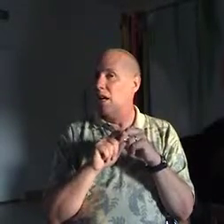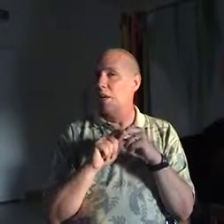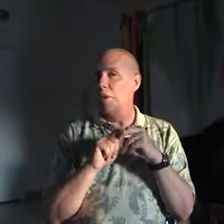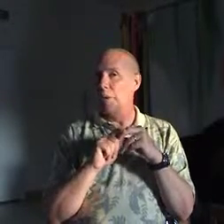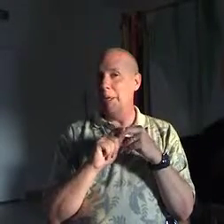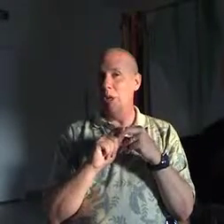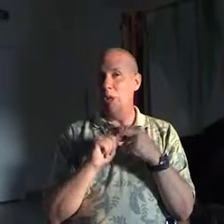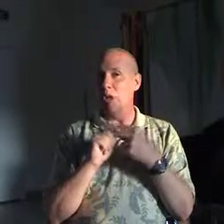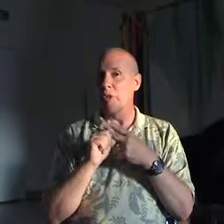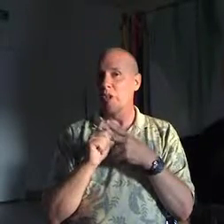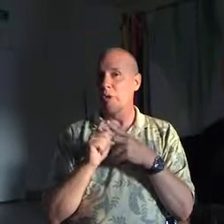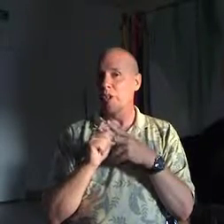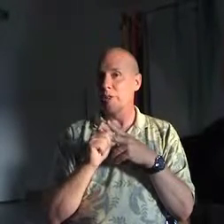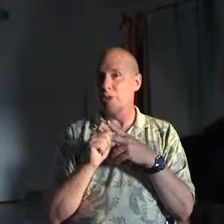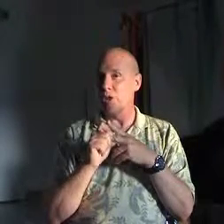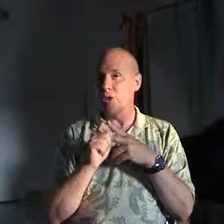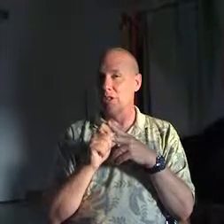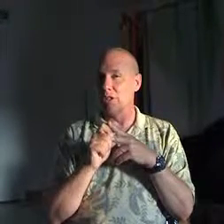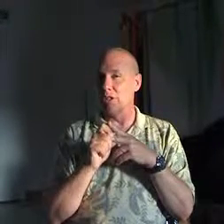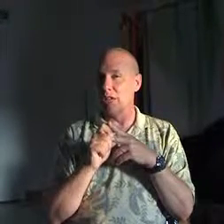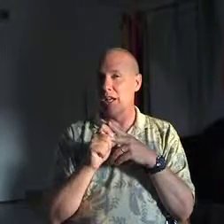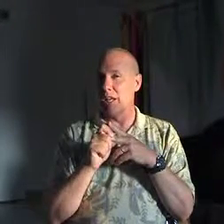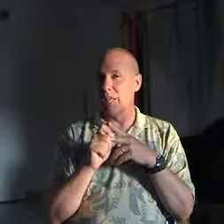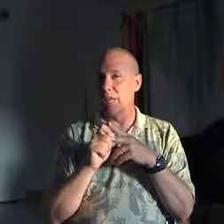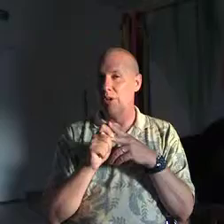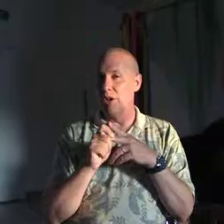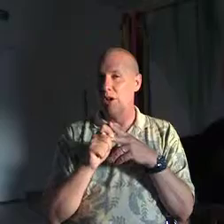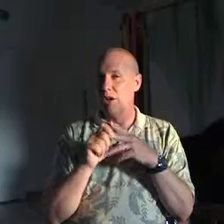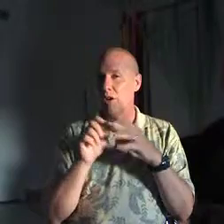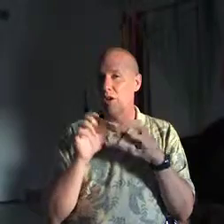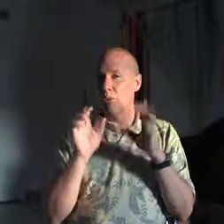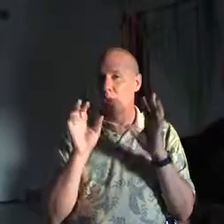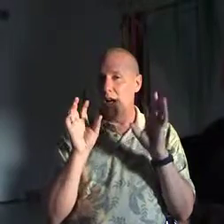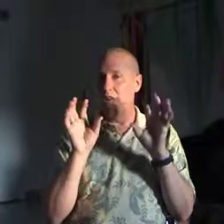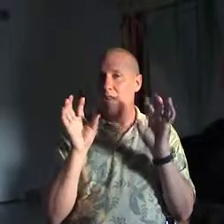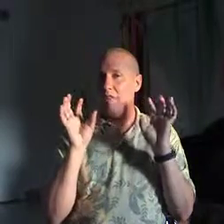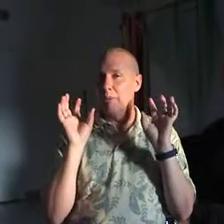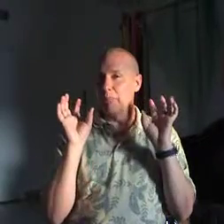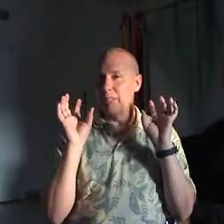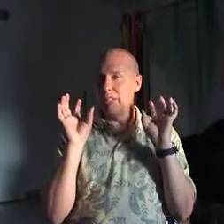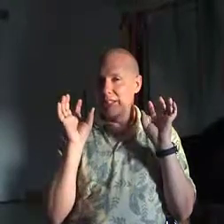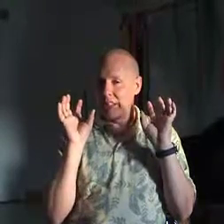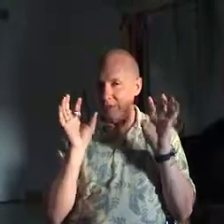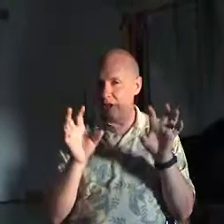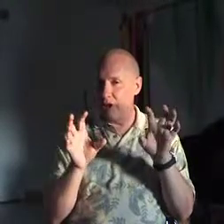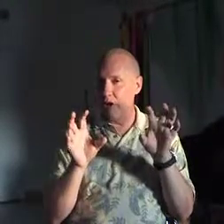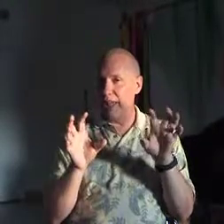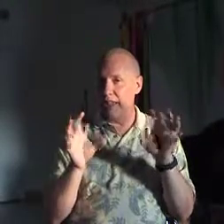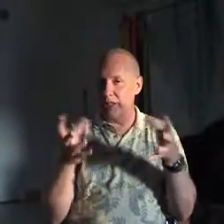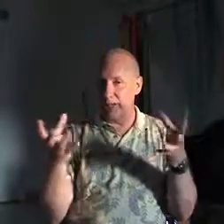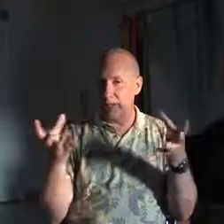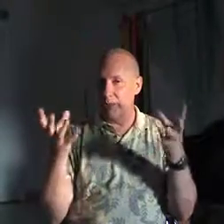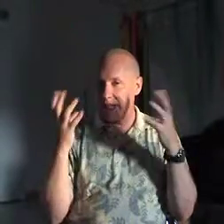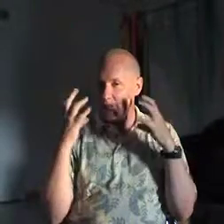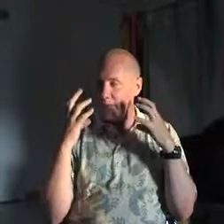When people work with A Course in Miracles, One of the most difficult things to grasp